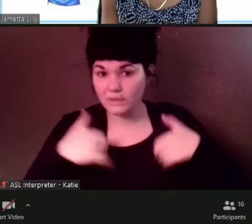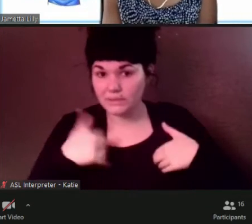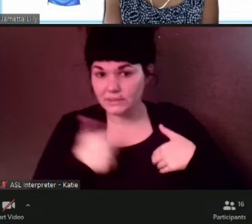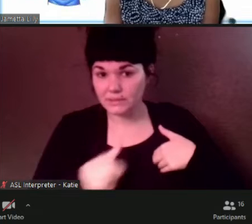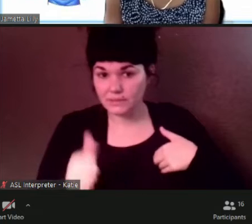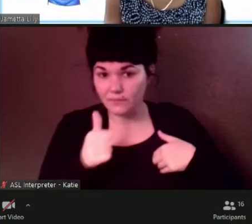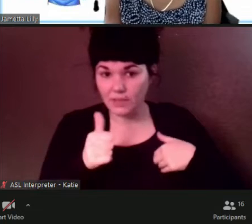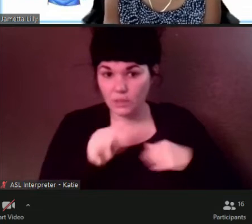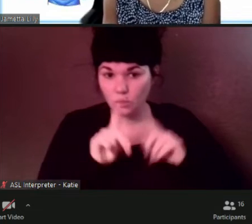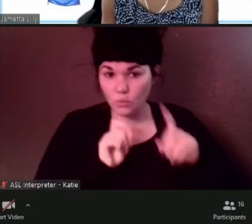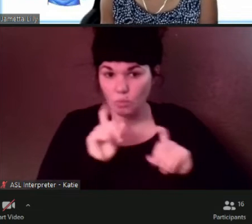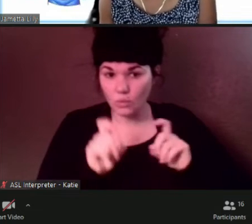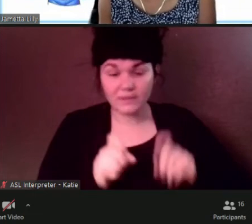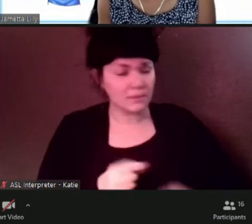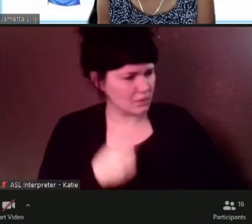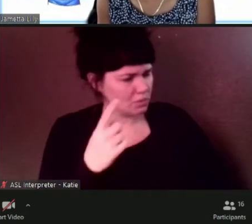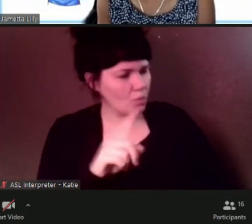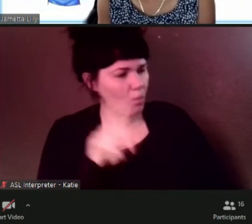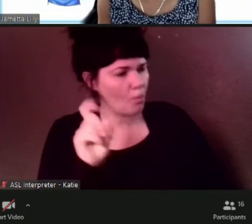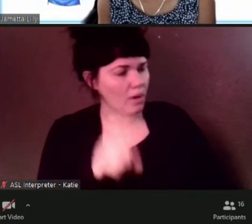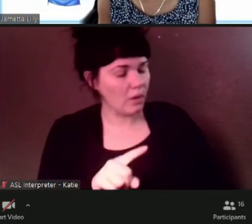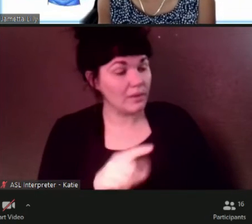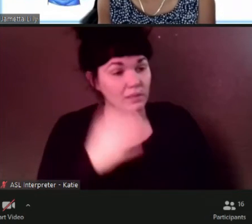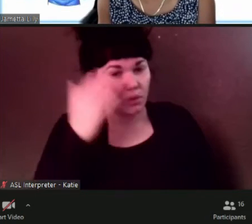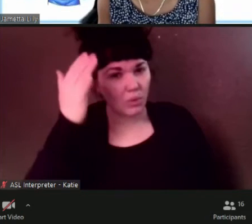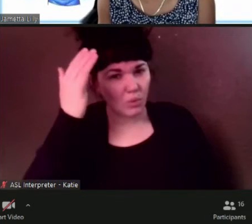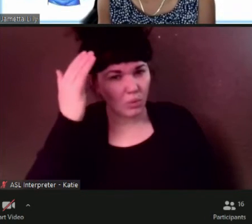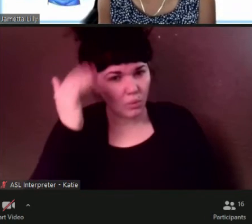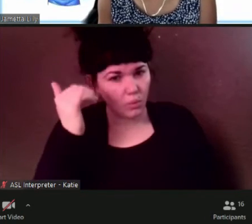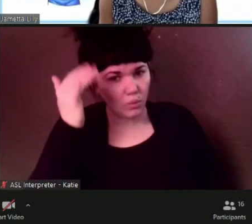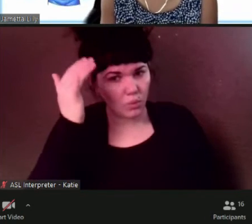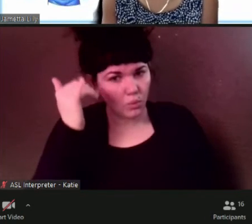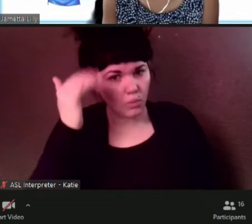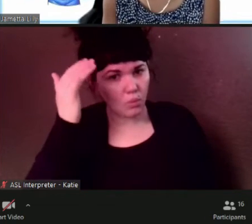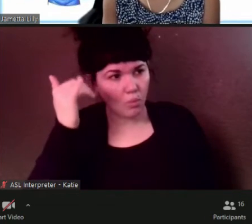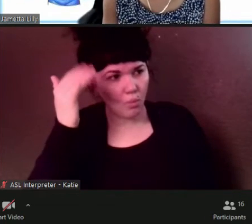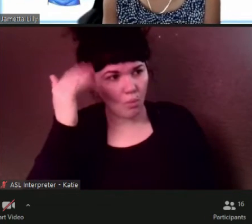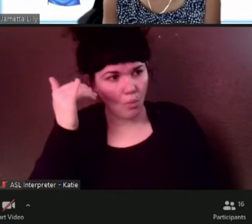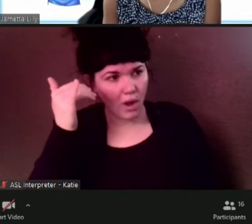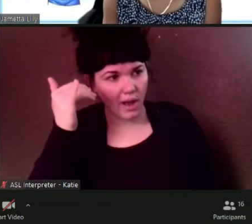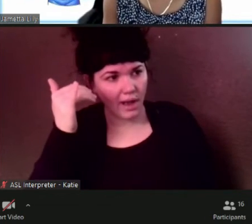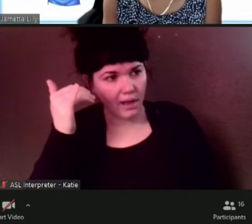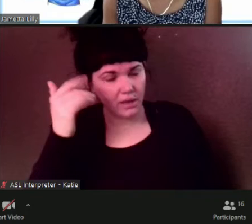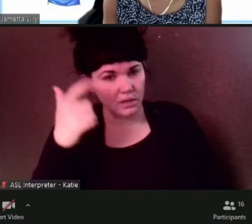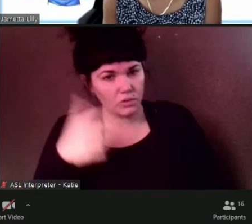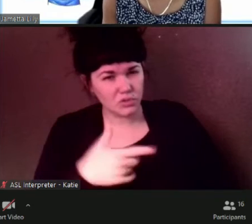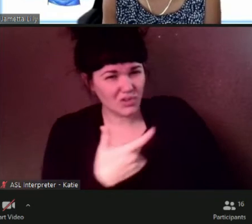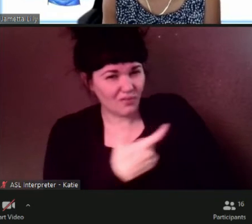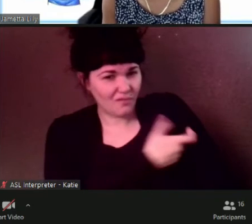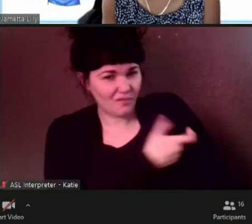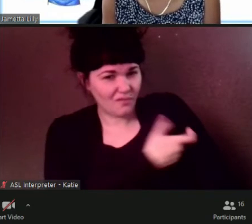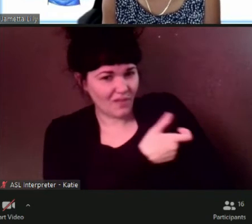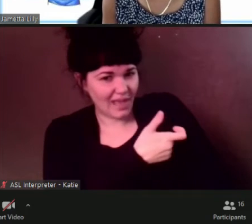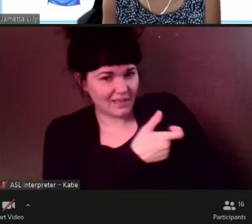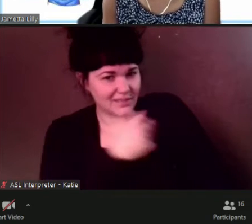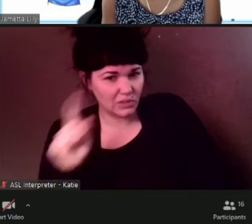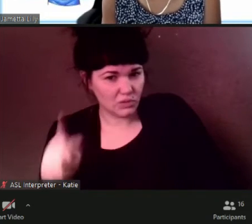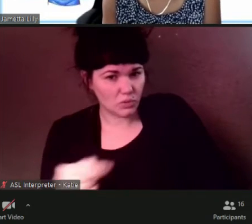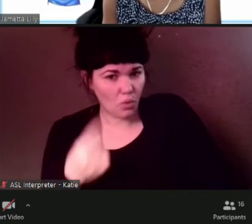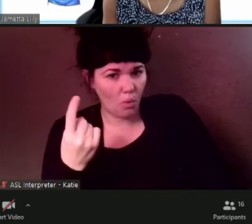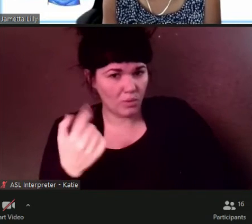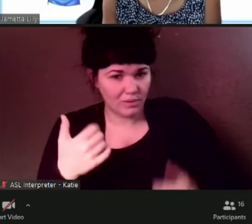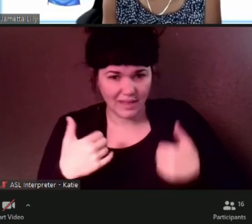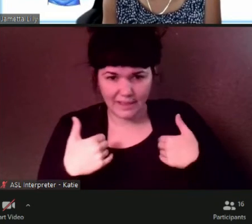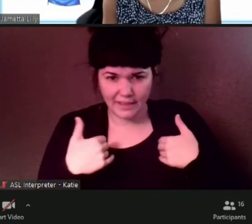why do the vaccines only have emergency approval when they have been given millions of times